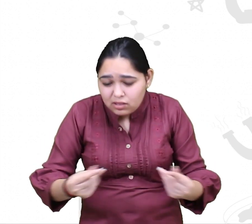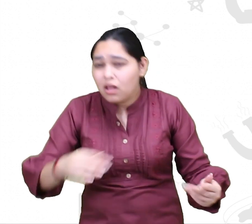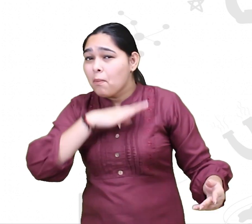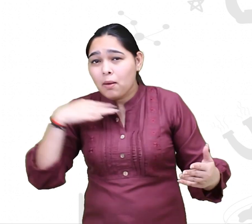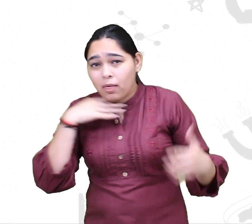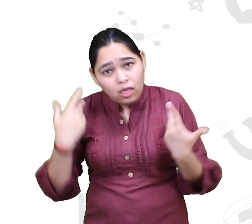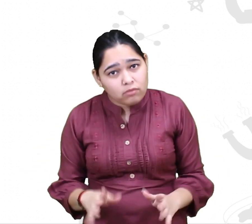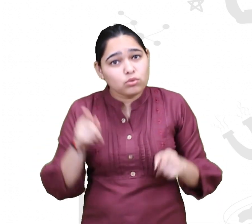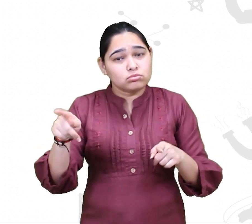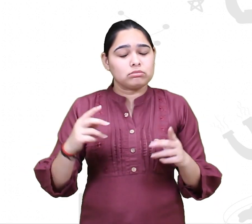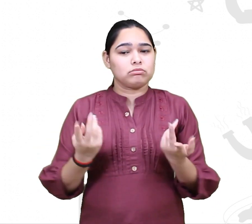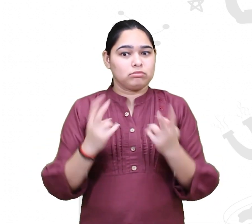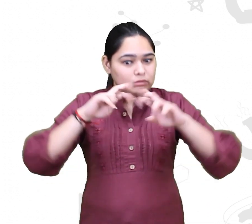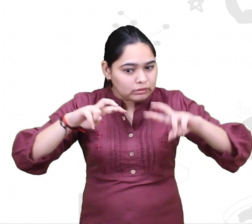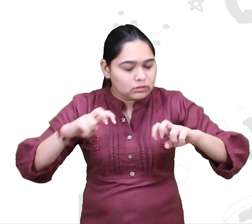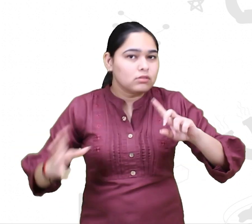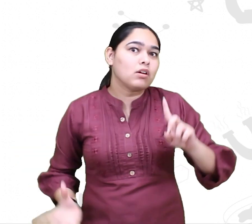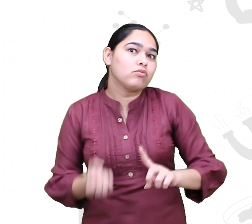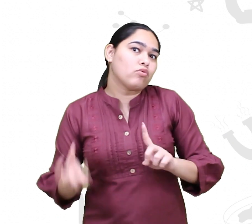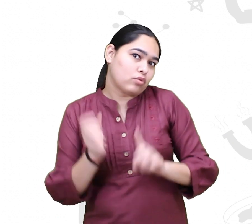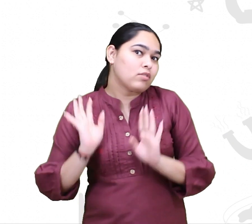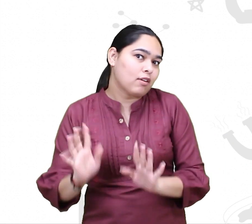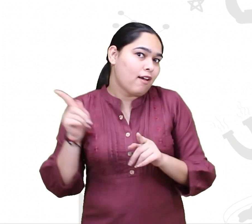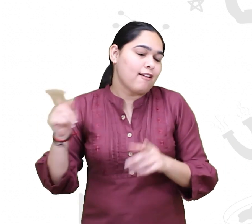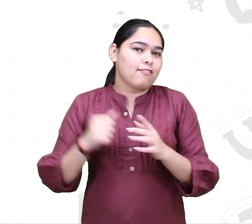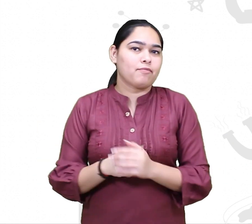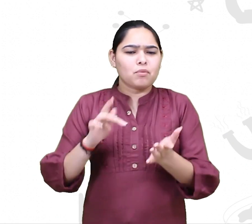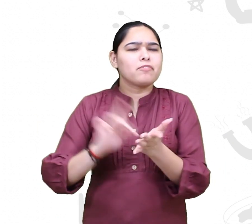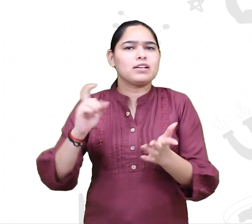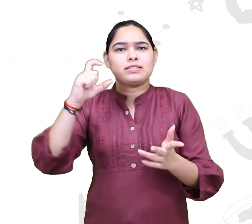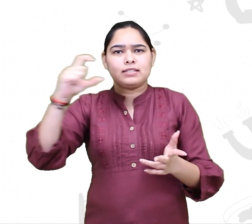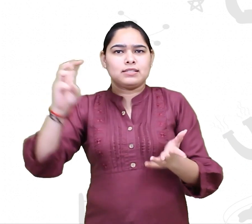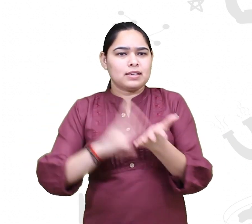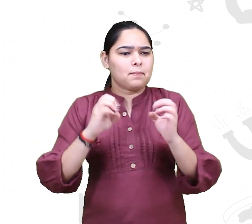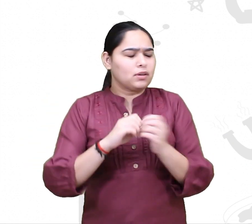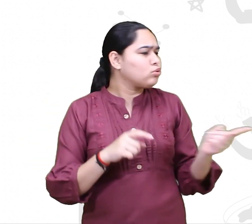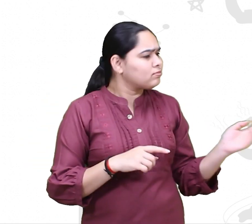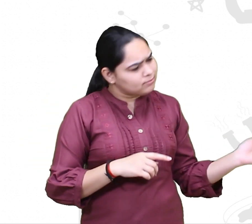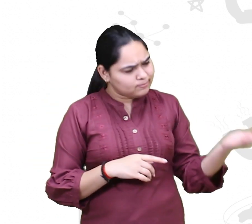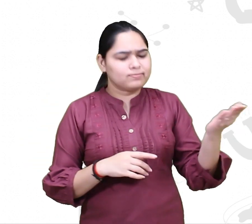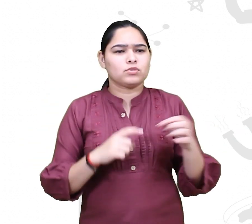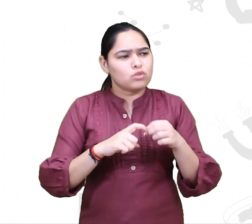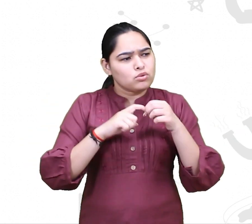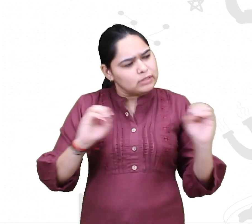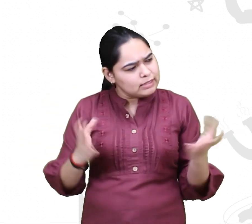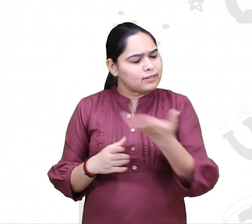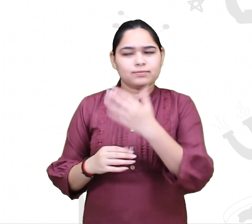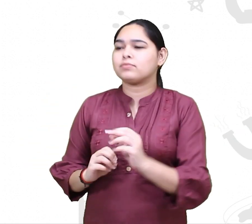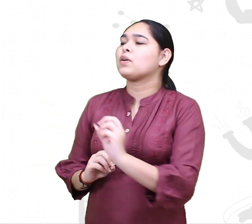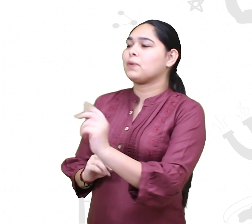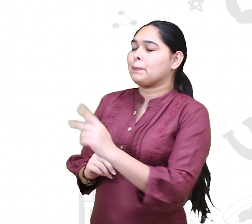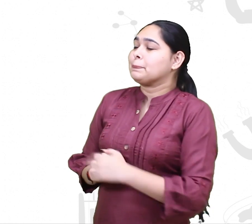zoo. He learns about endangered animals and helps save them. So, Chigyasa, why don't we go ahead and ask our